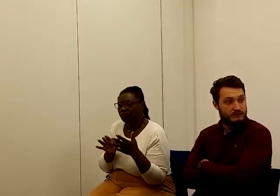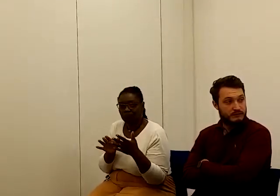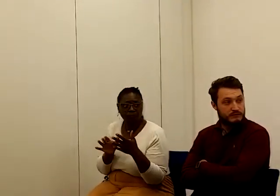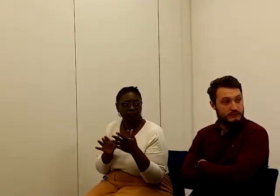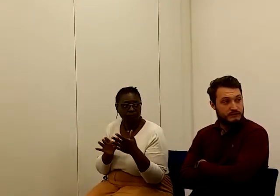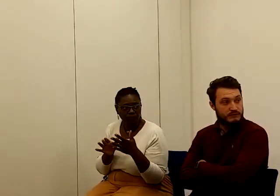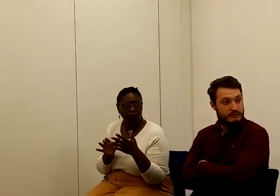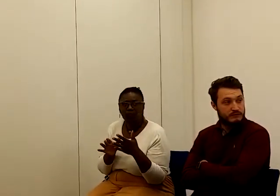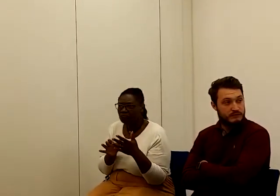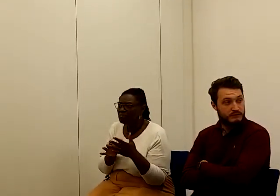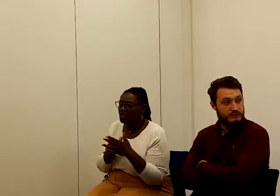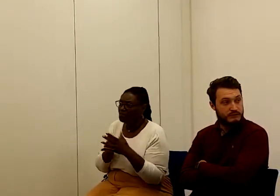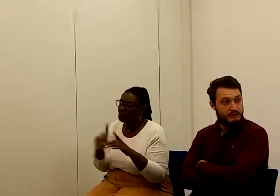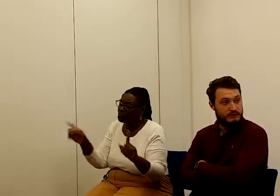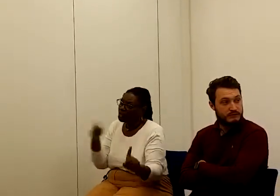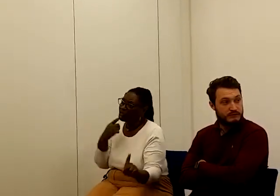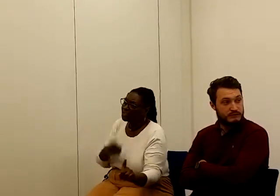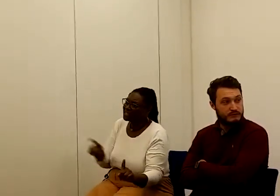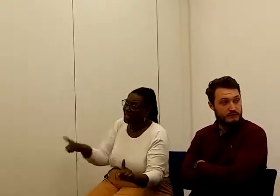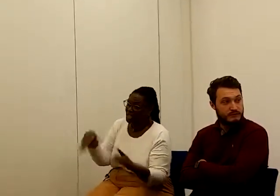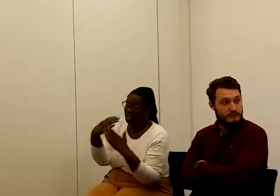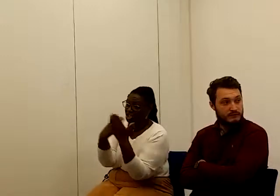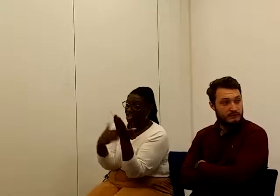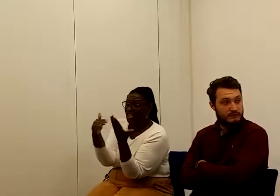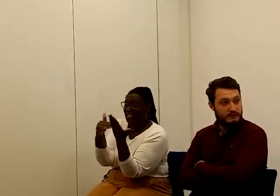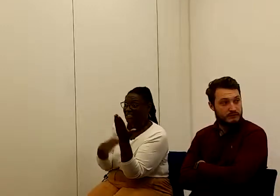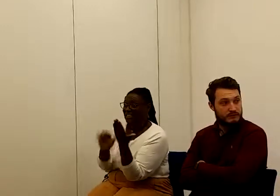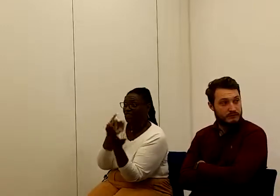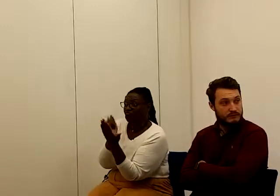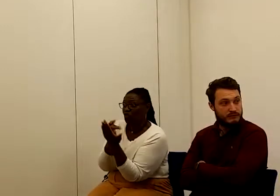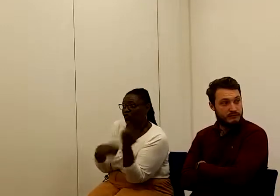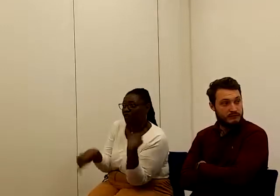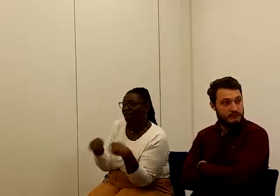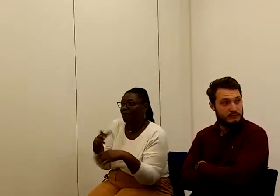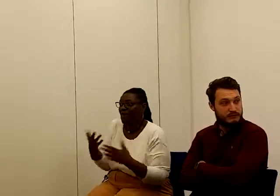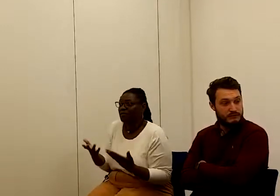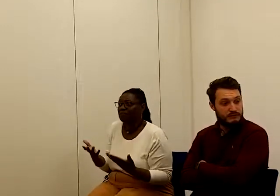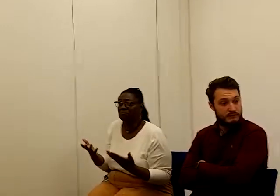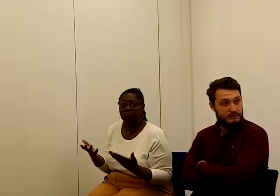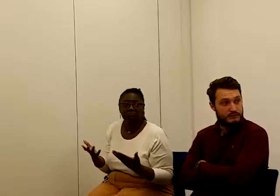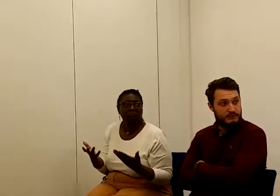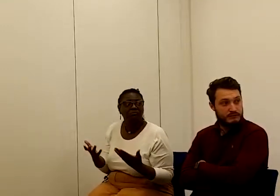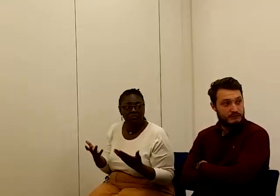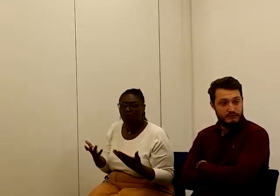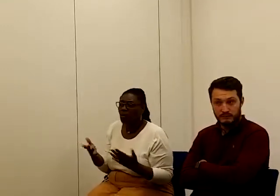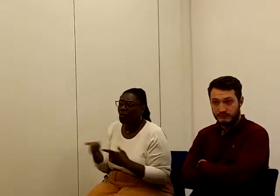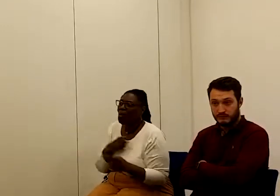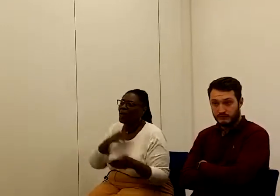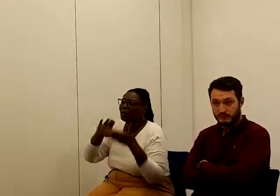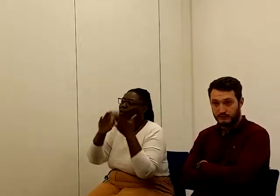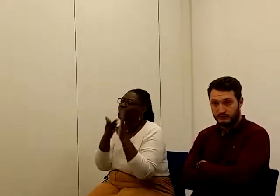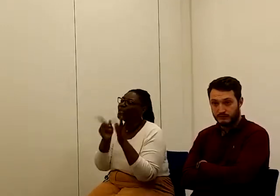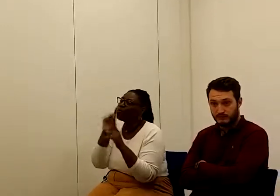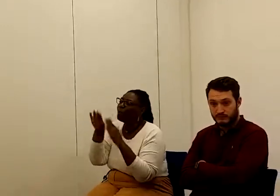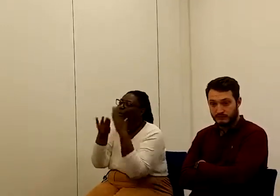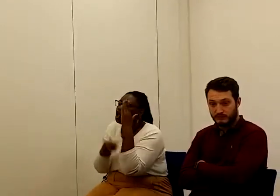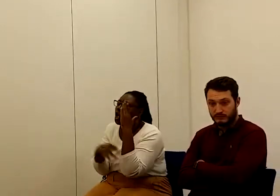What do you want to go with it? Conditionality is wrong for everyone. Because it's going to be low income workers that are going to get